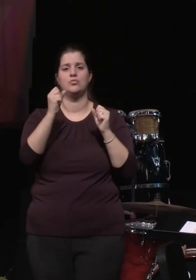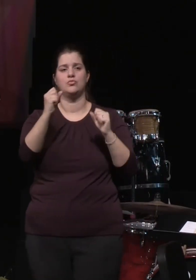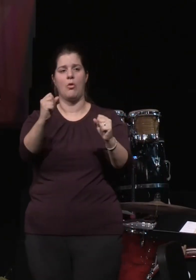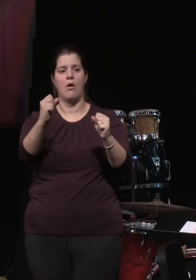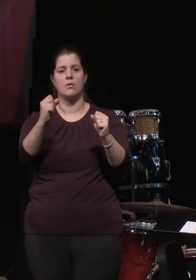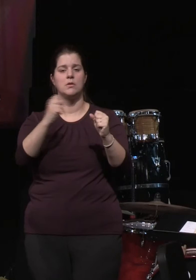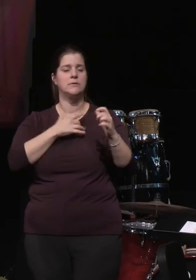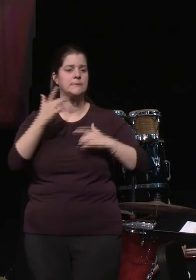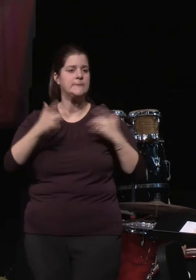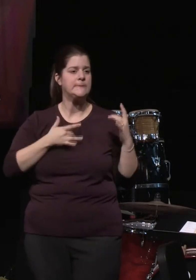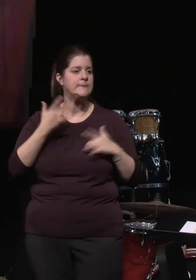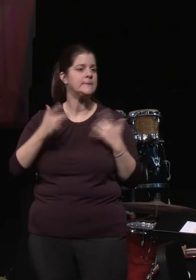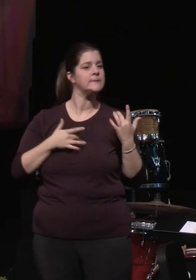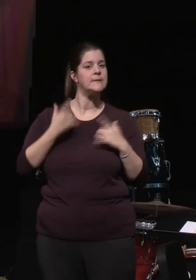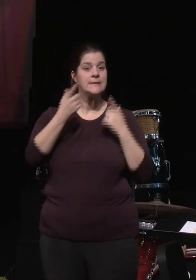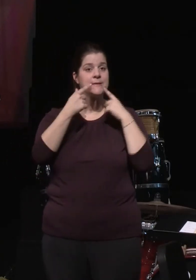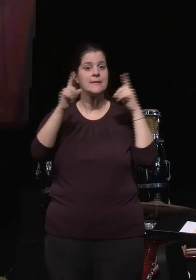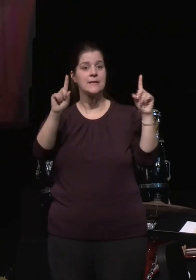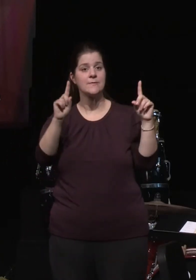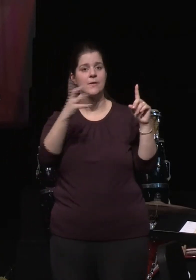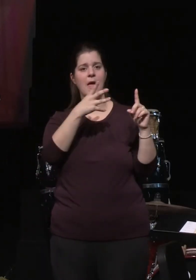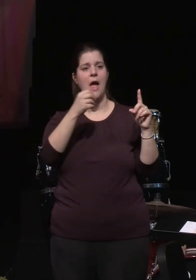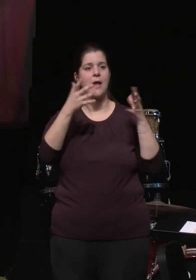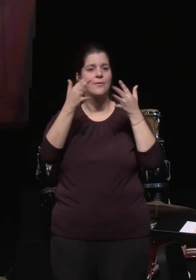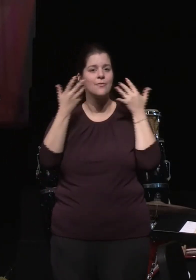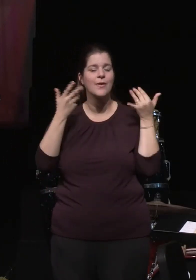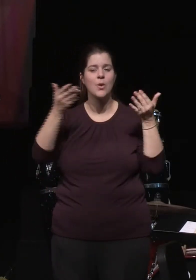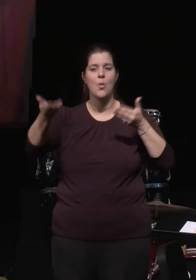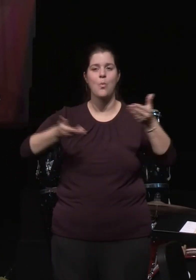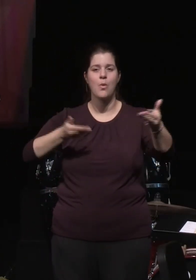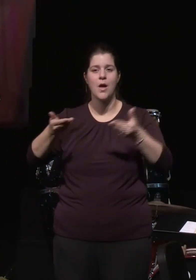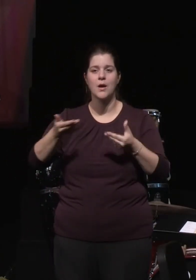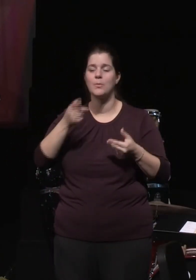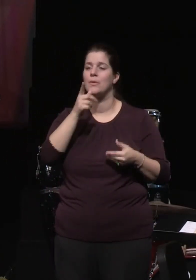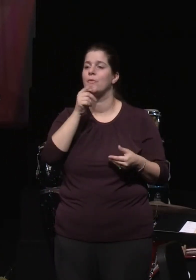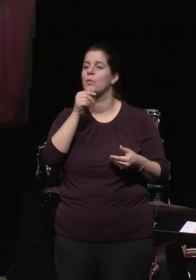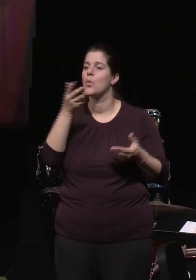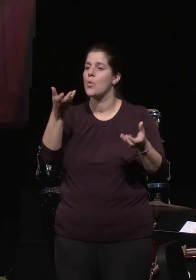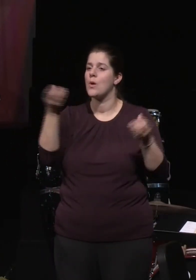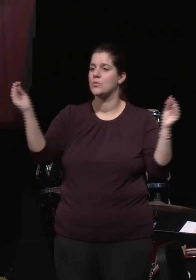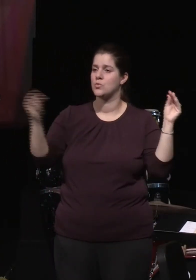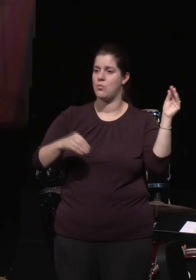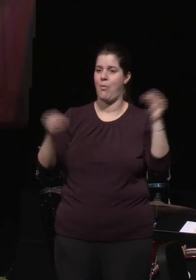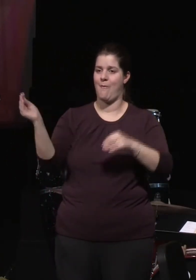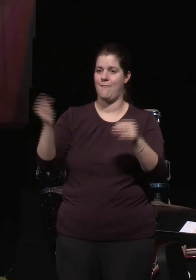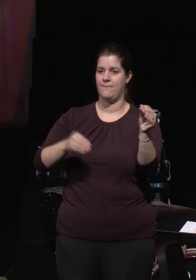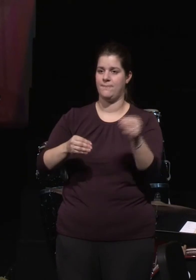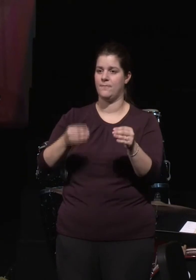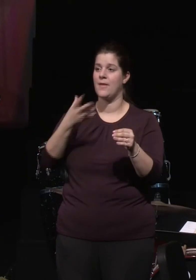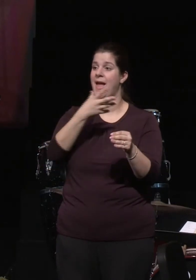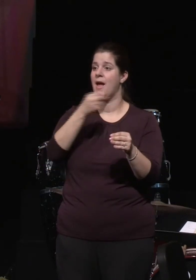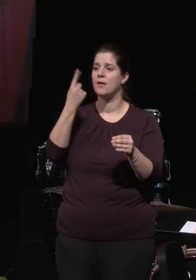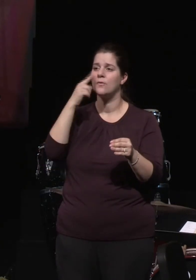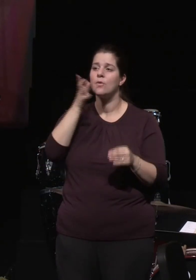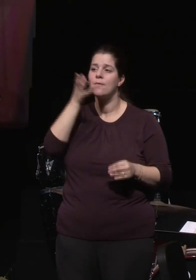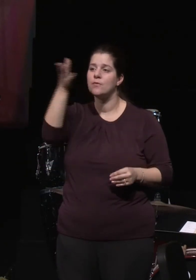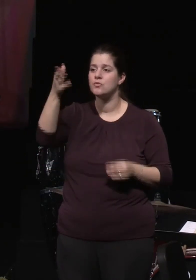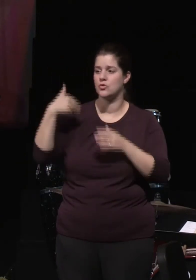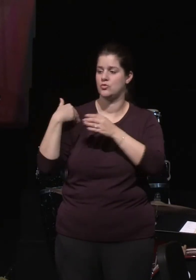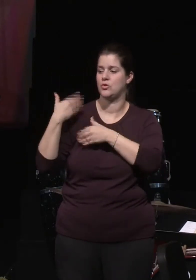lively and welcoming for those who want to be here and for our future generations.